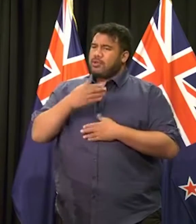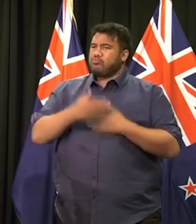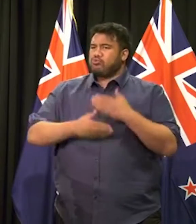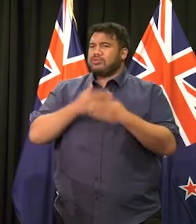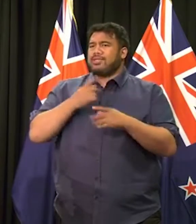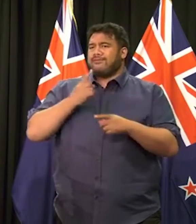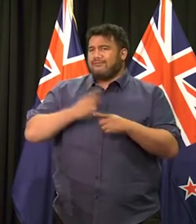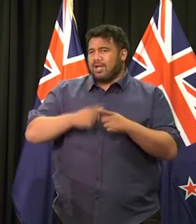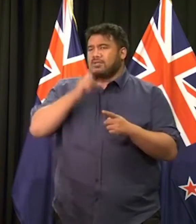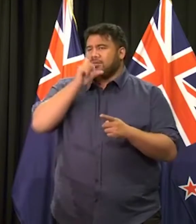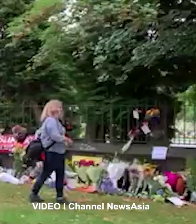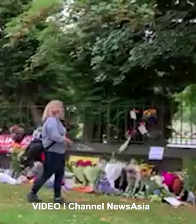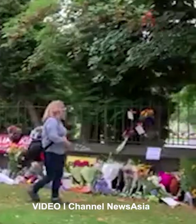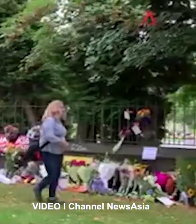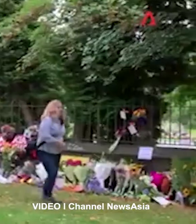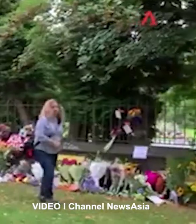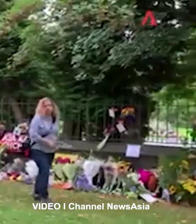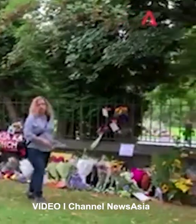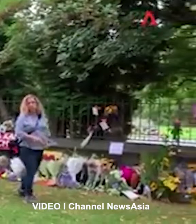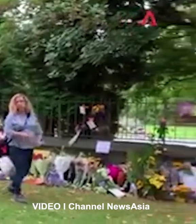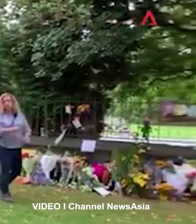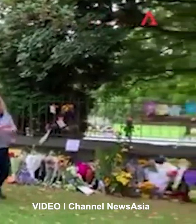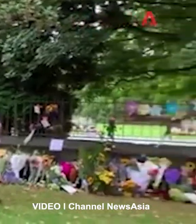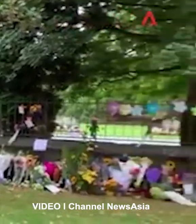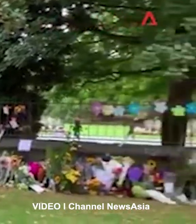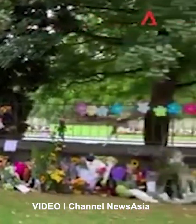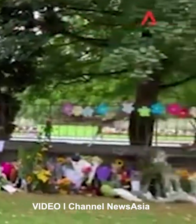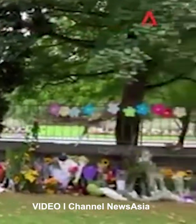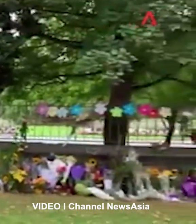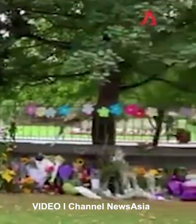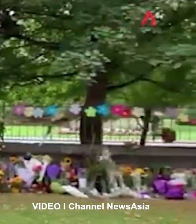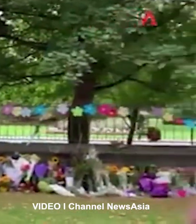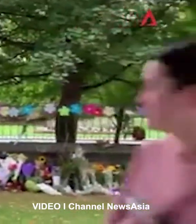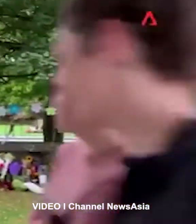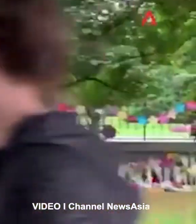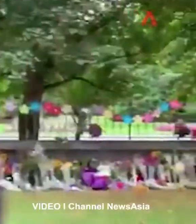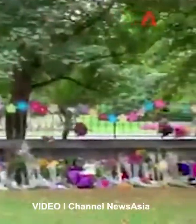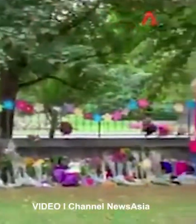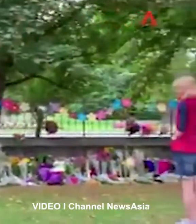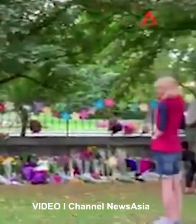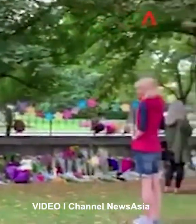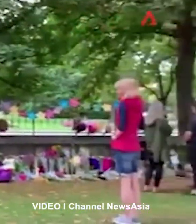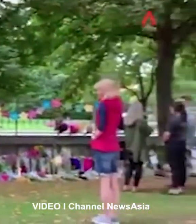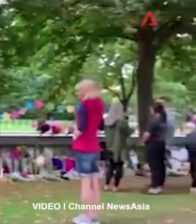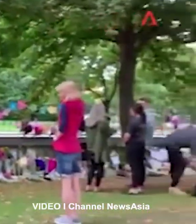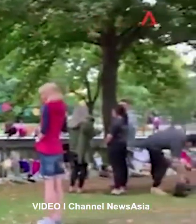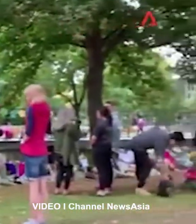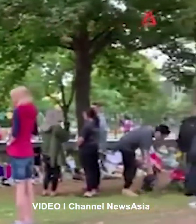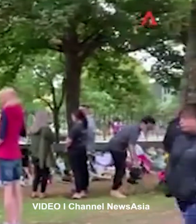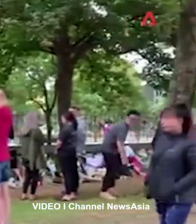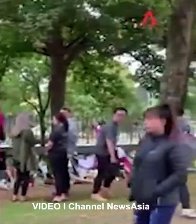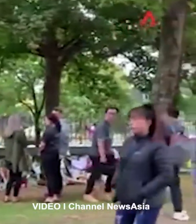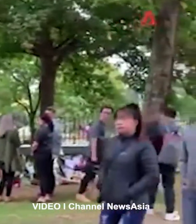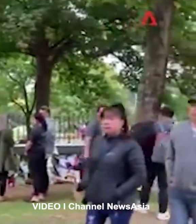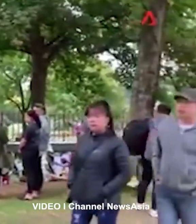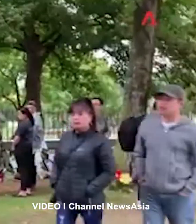receiving support from six disaster victim identification staff from Australia.